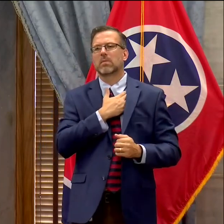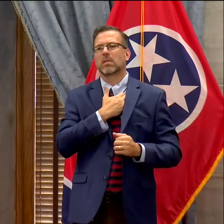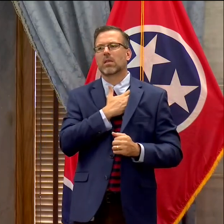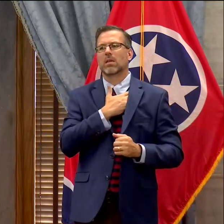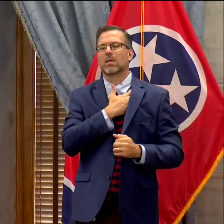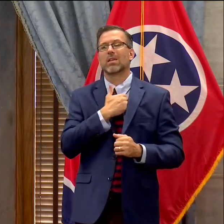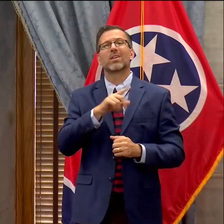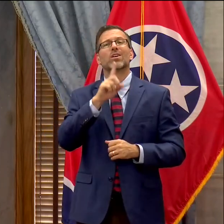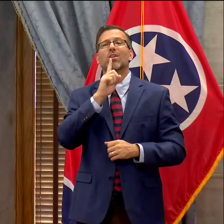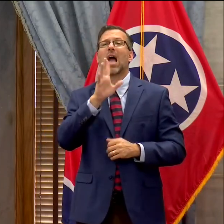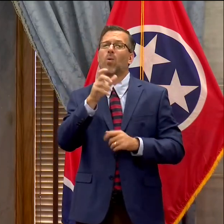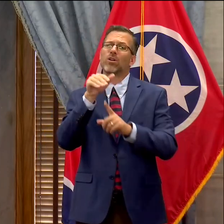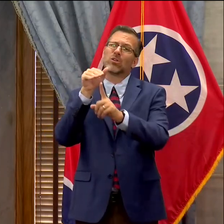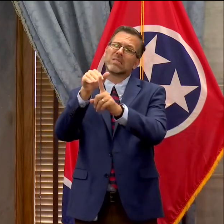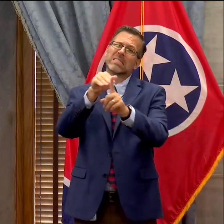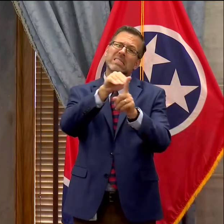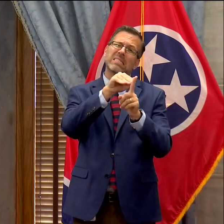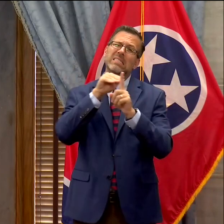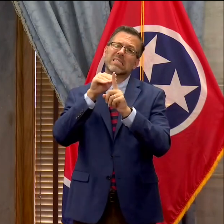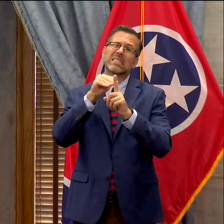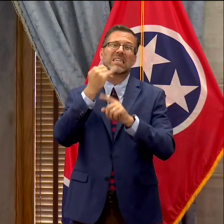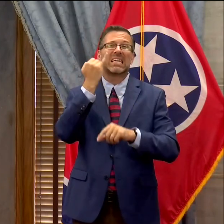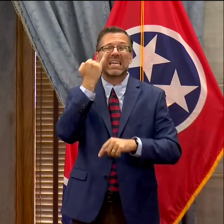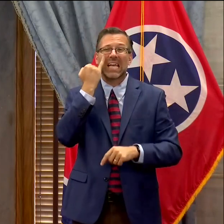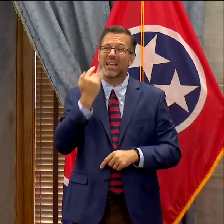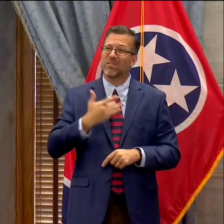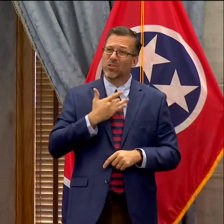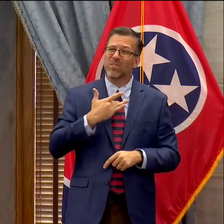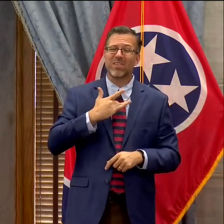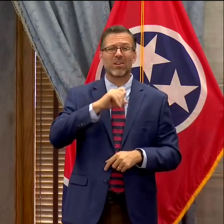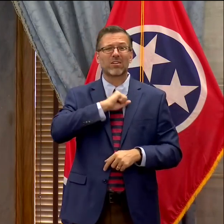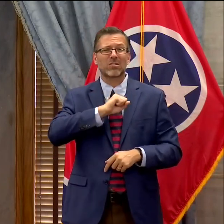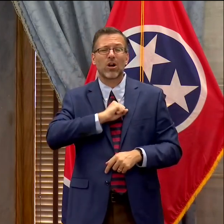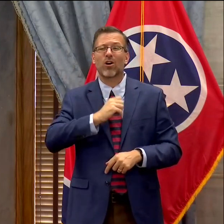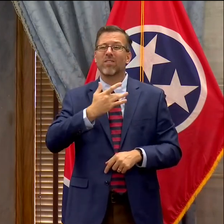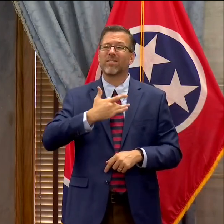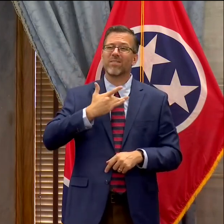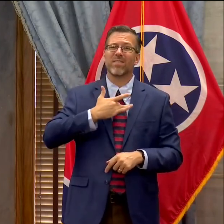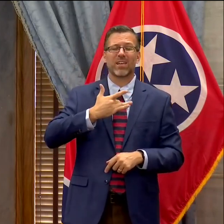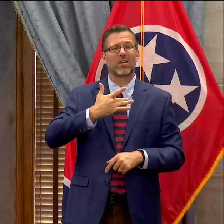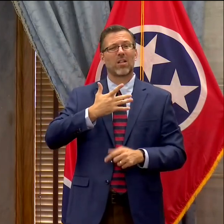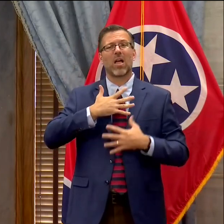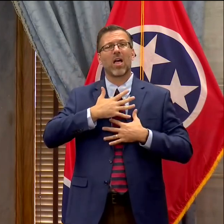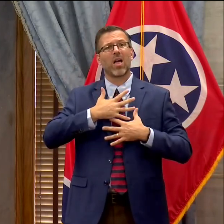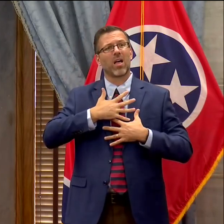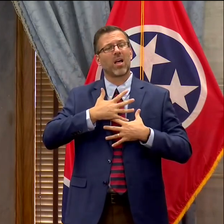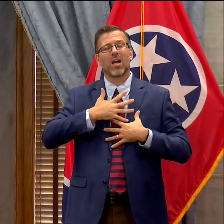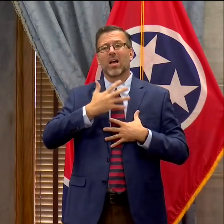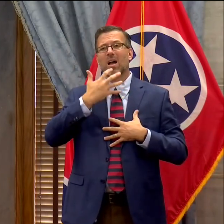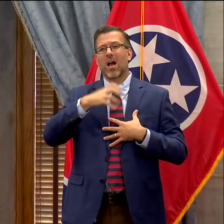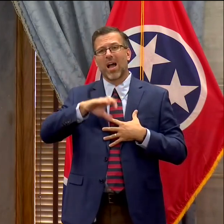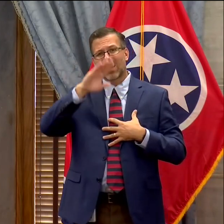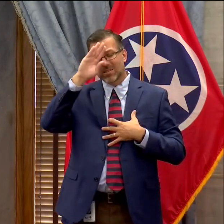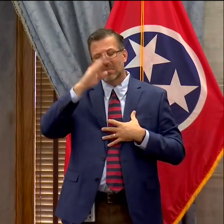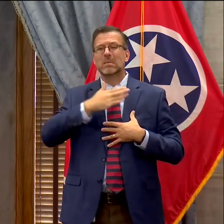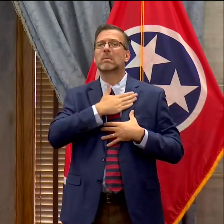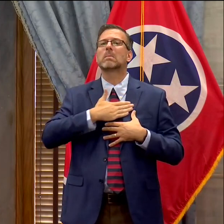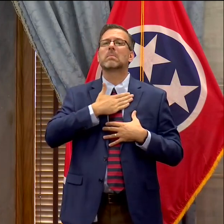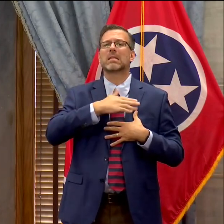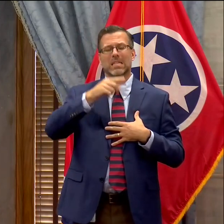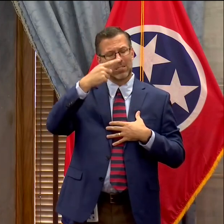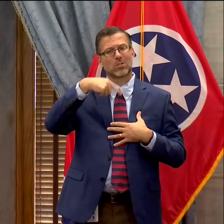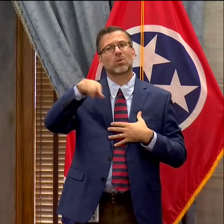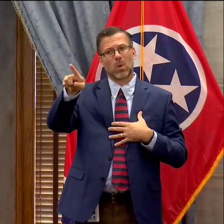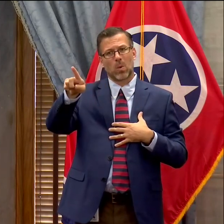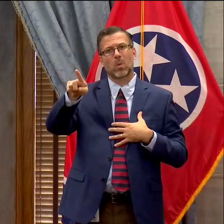it's so critically important that if you have symptoms not to delay or to avoid based on lab turnaround times, go ahead and get